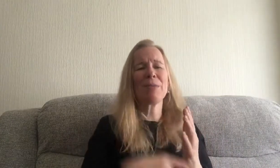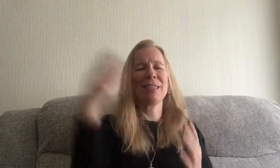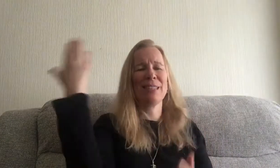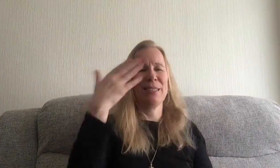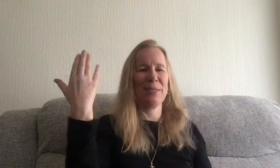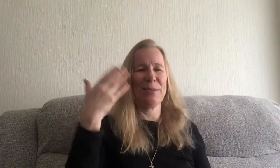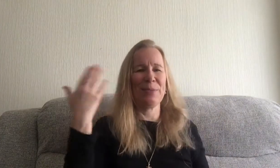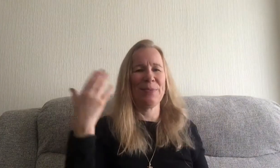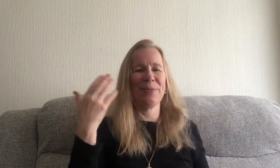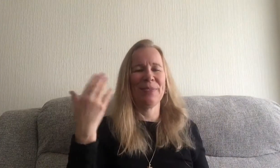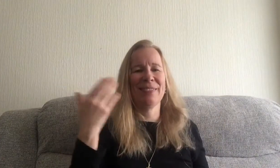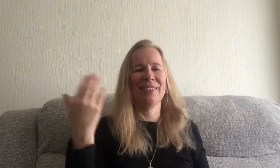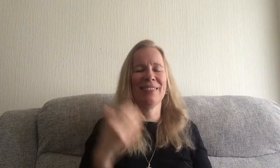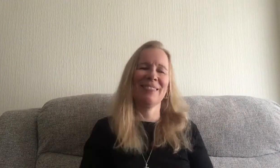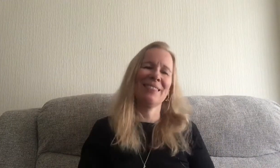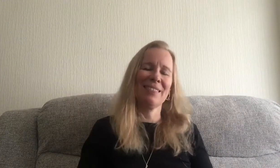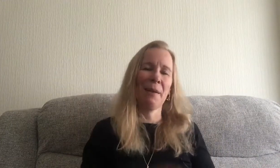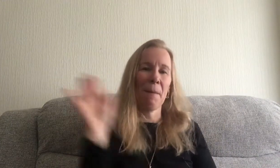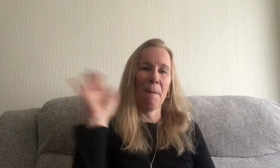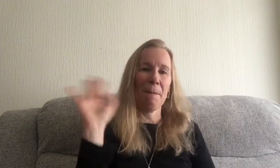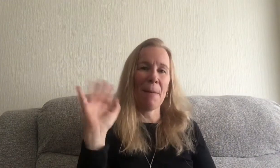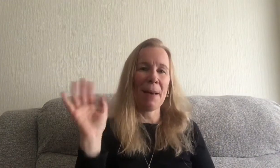school. Bye-bye.